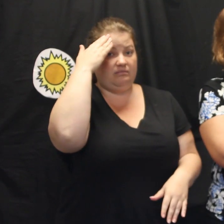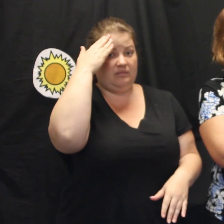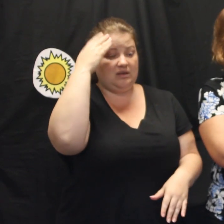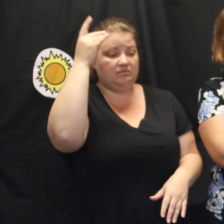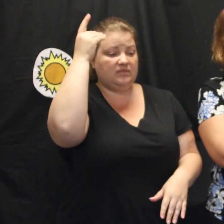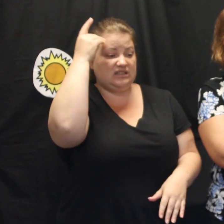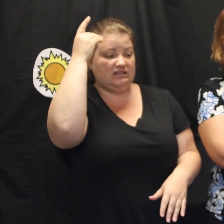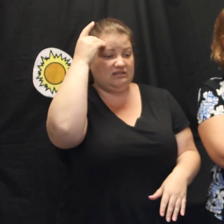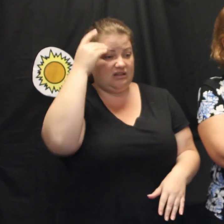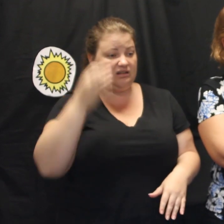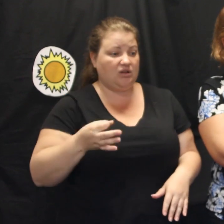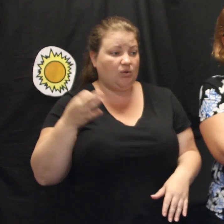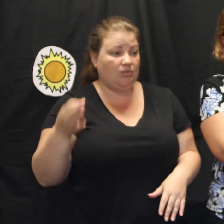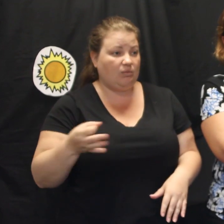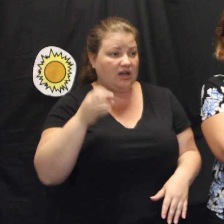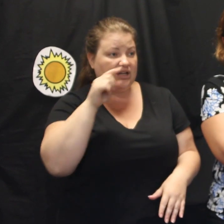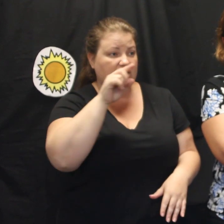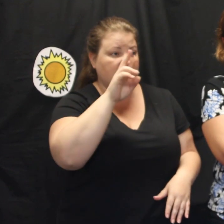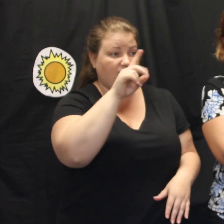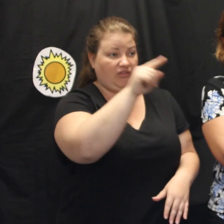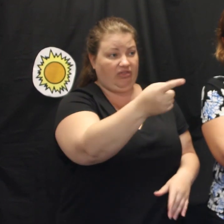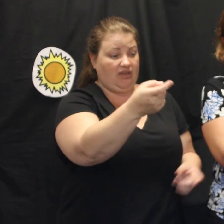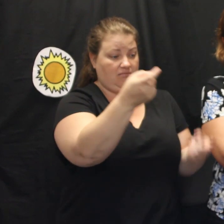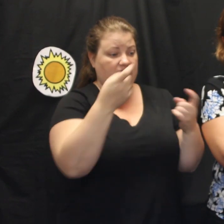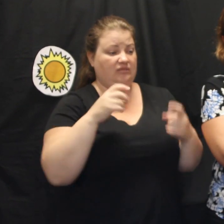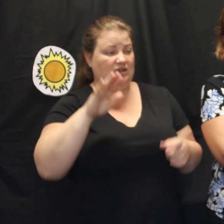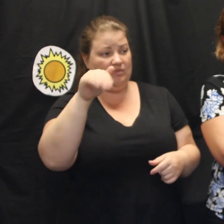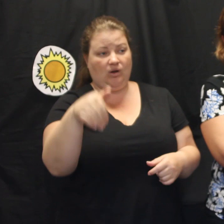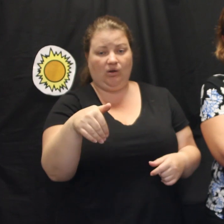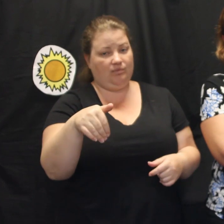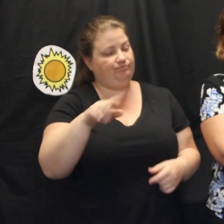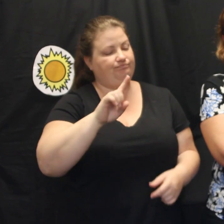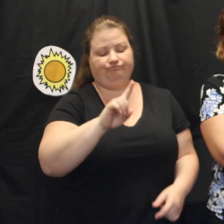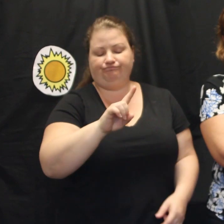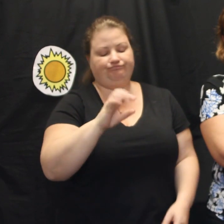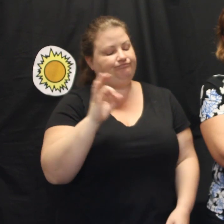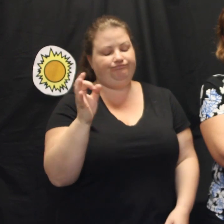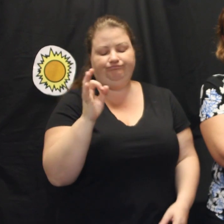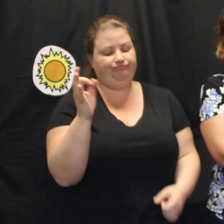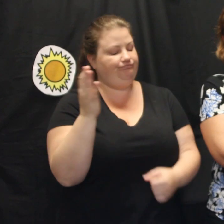My Grandad marches to remember them.